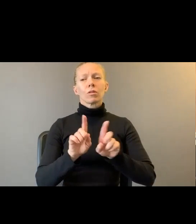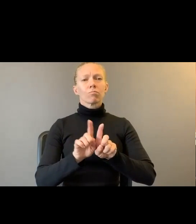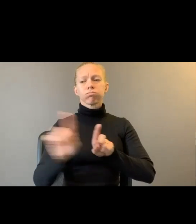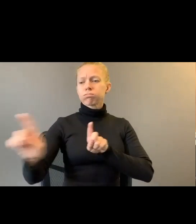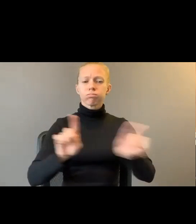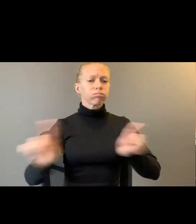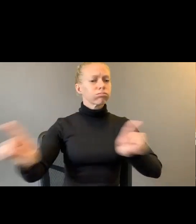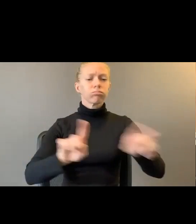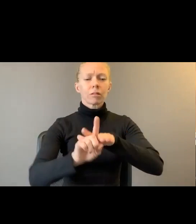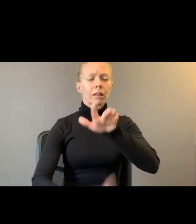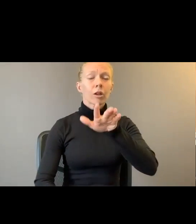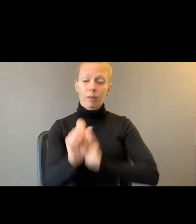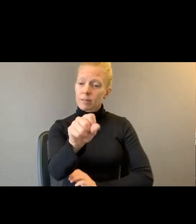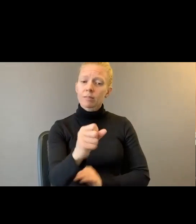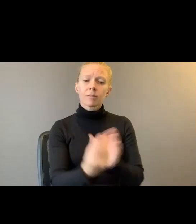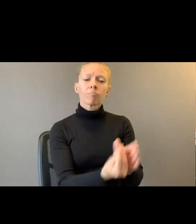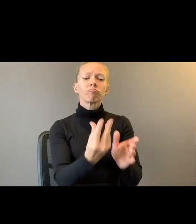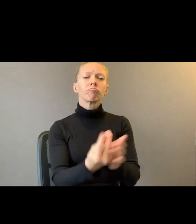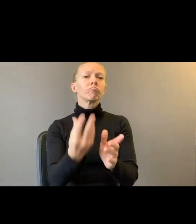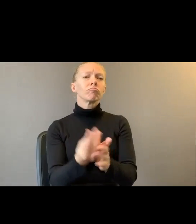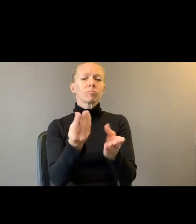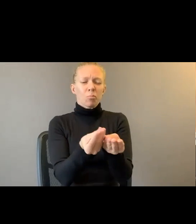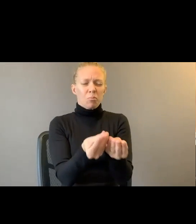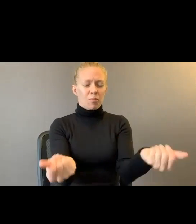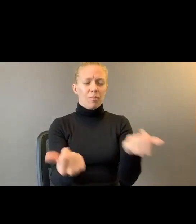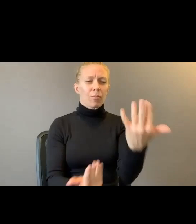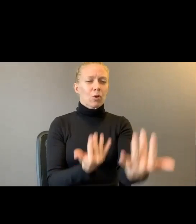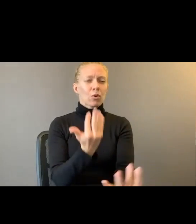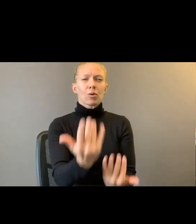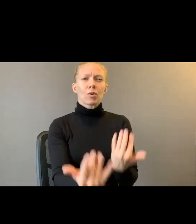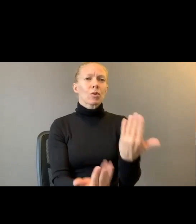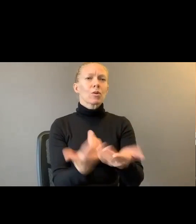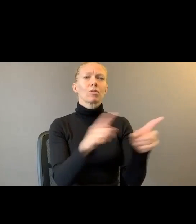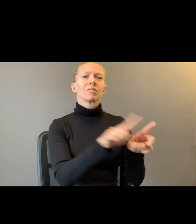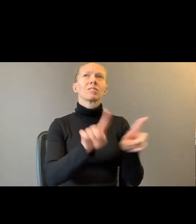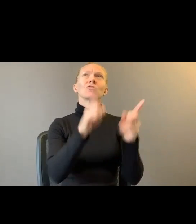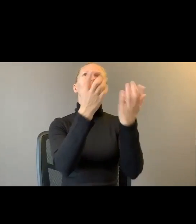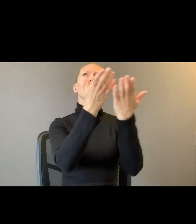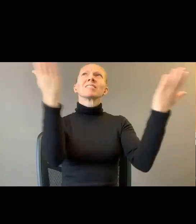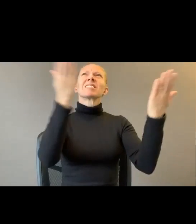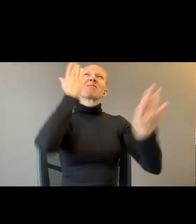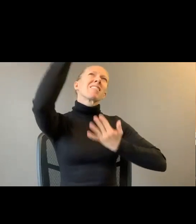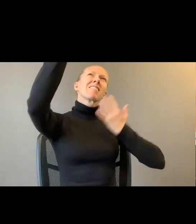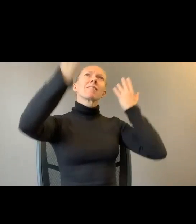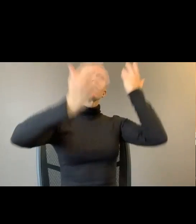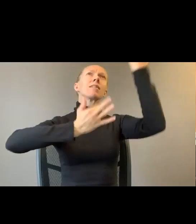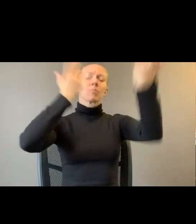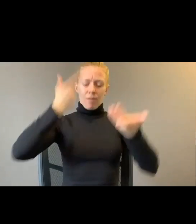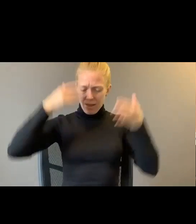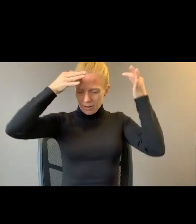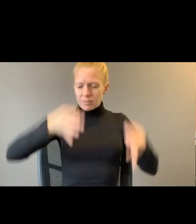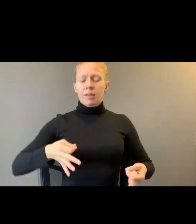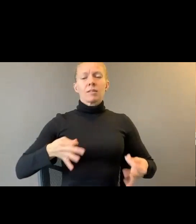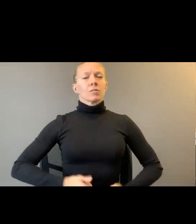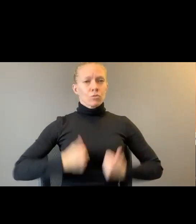bushes burn like sky fire. And I decide to survive. Claim every sunrise. I am